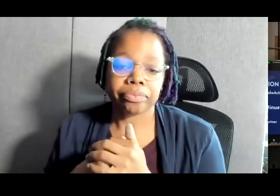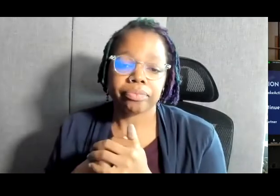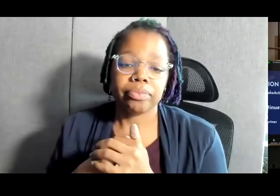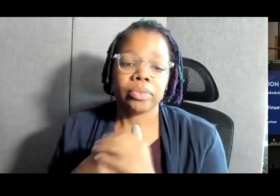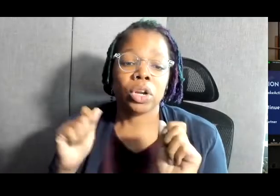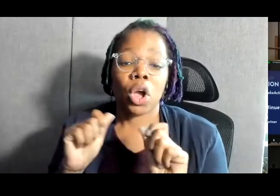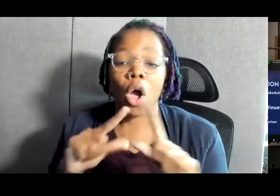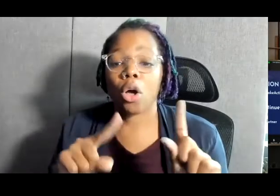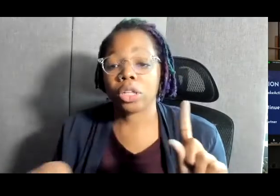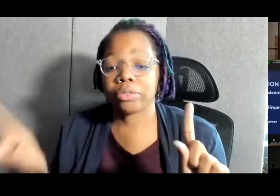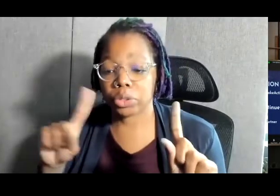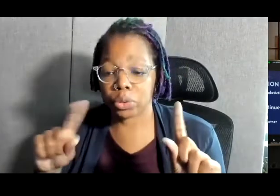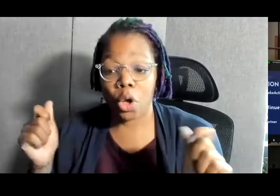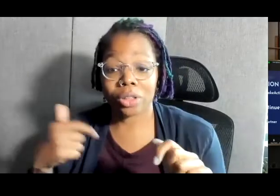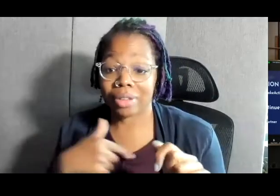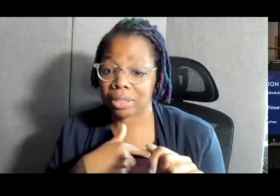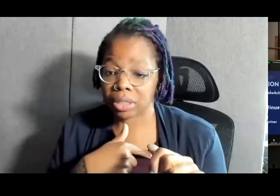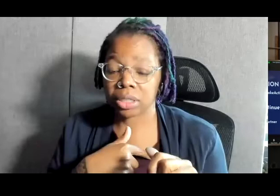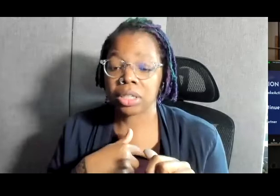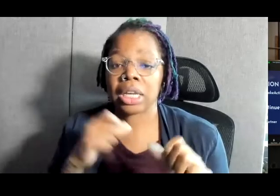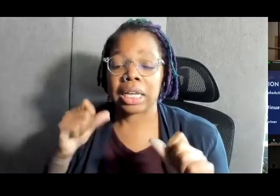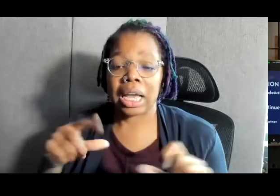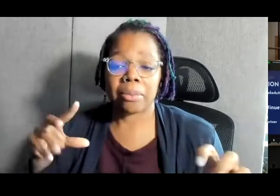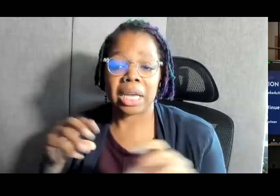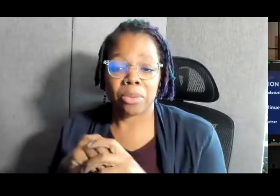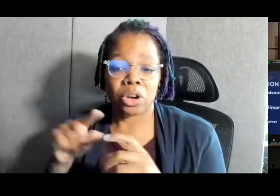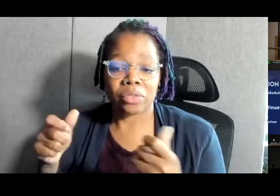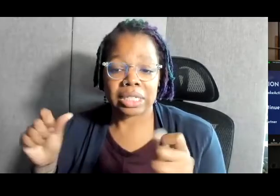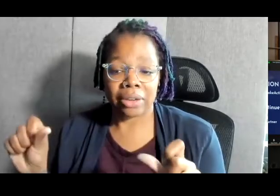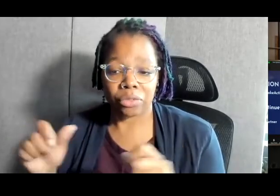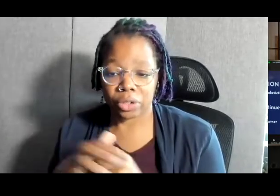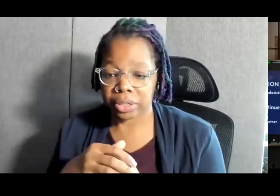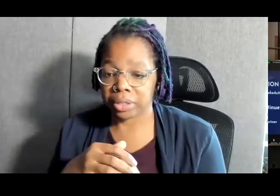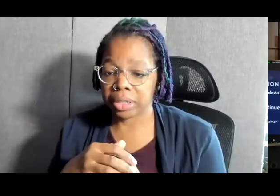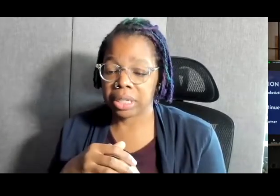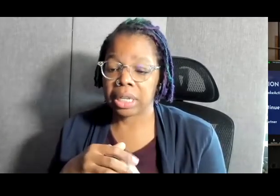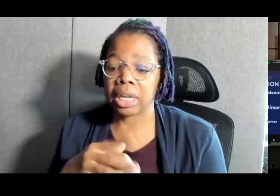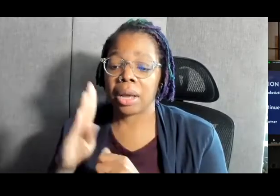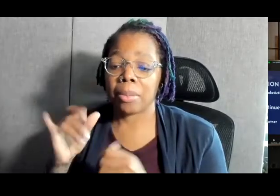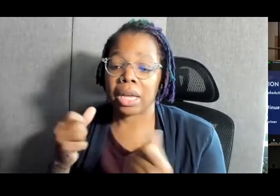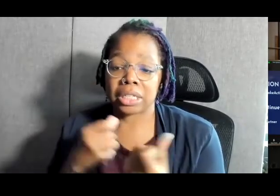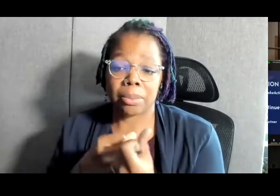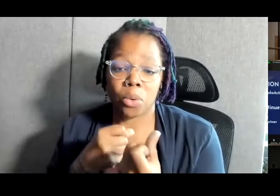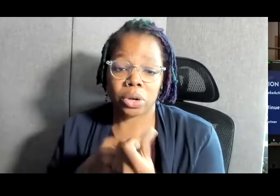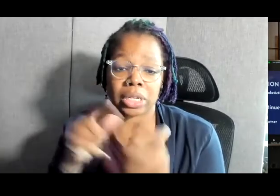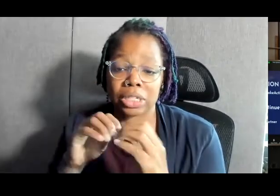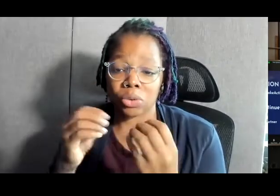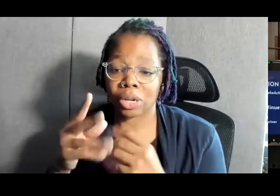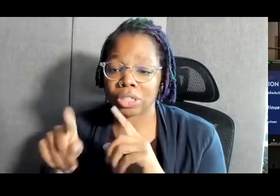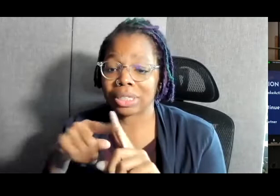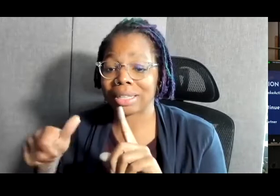one of you, each and every one of us, can be a part of this effort by supporting these organizations and others